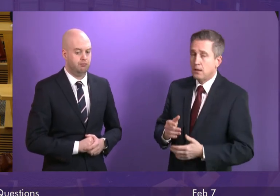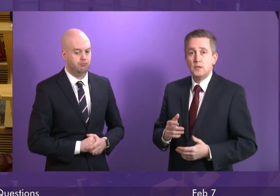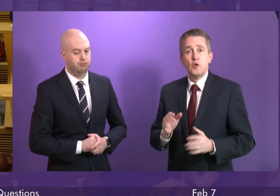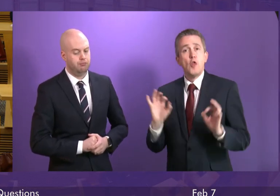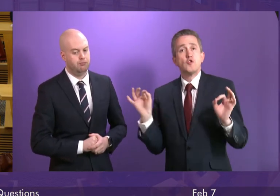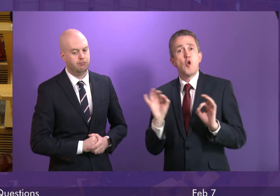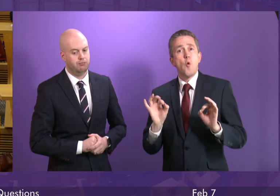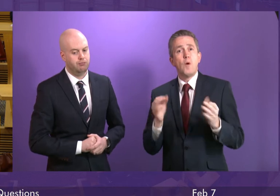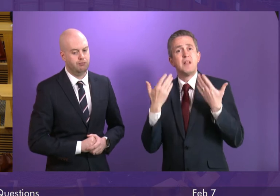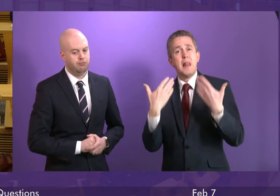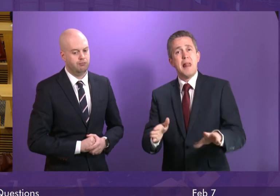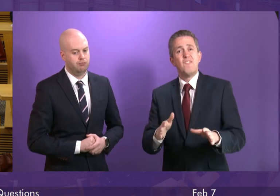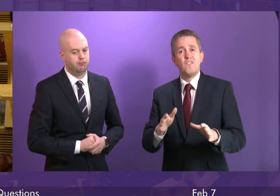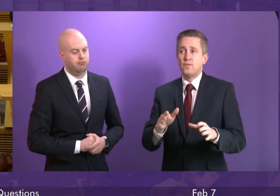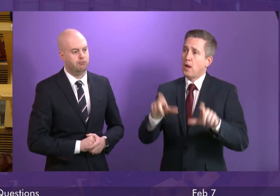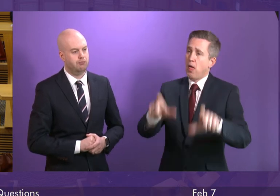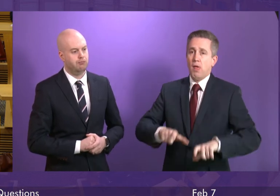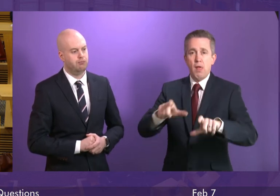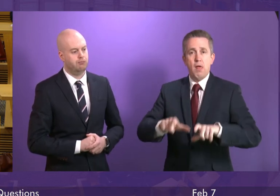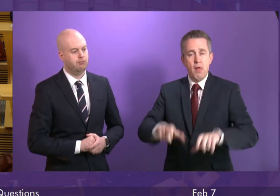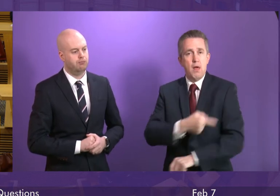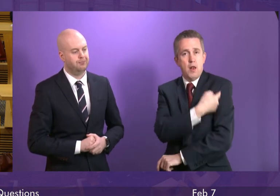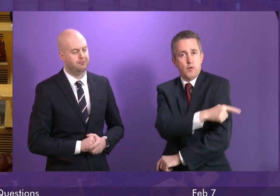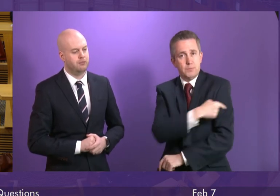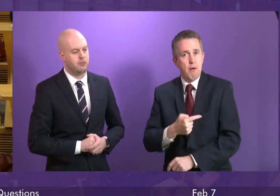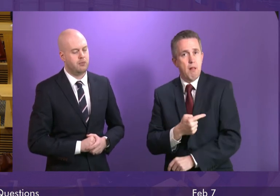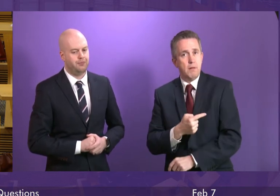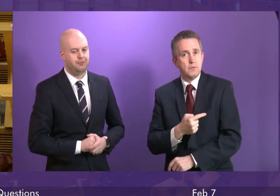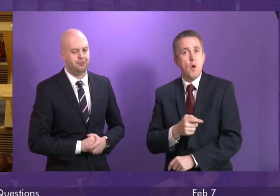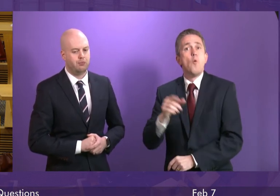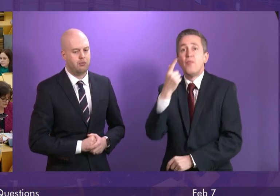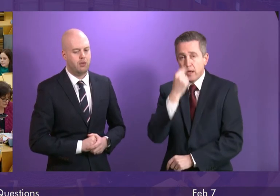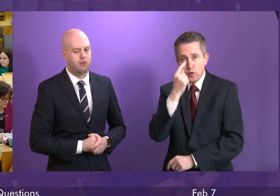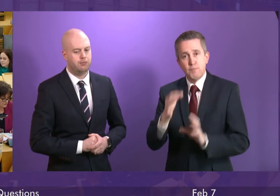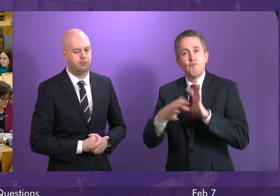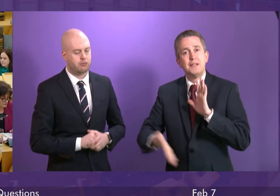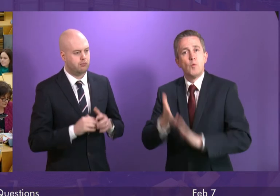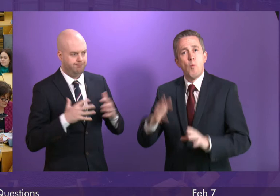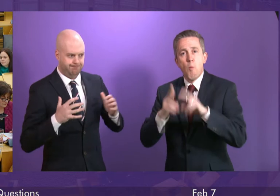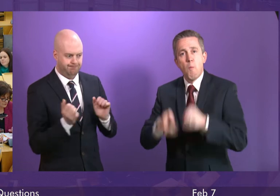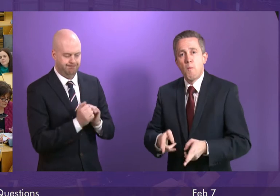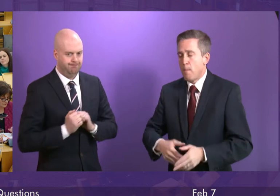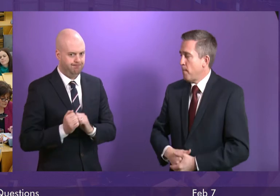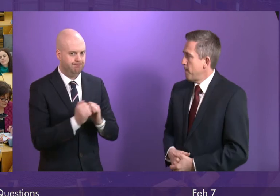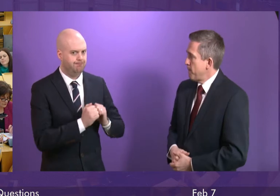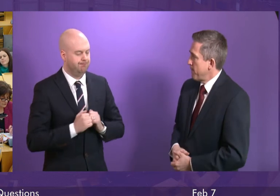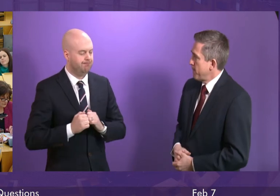no one is left stuck in our hospitals when they don't need to be there. Deputy First Minister.